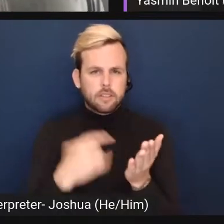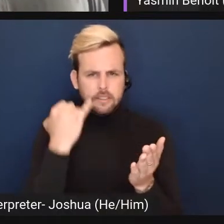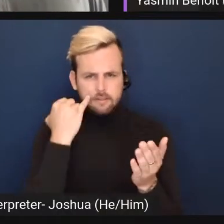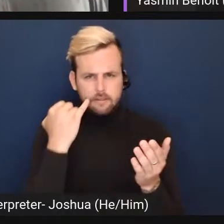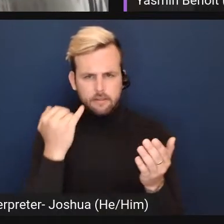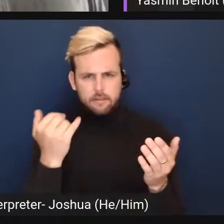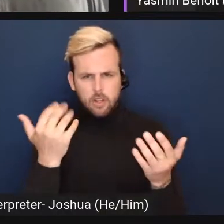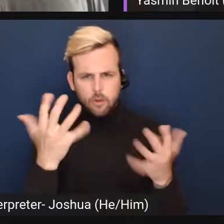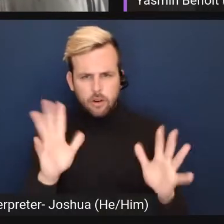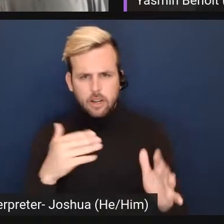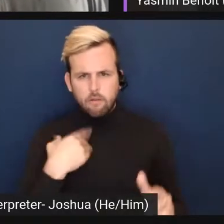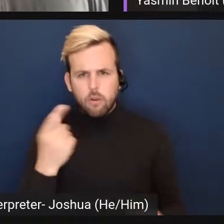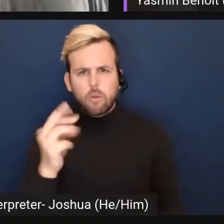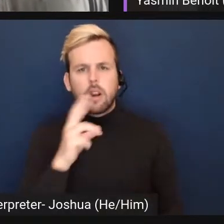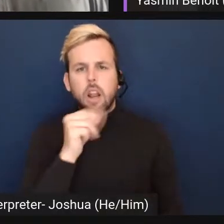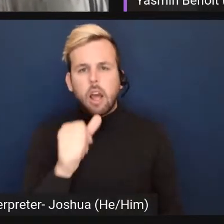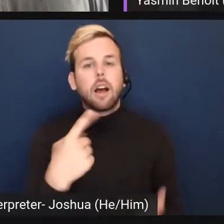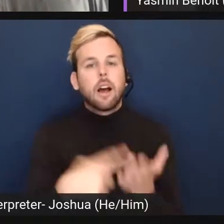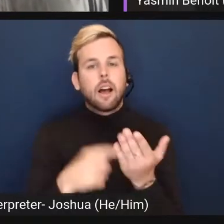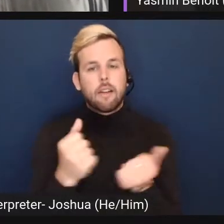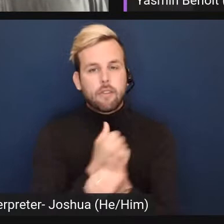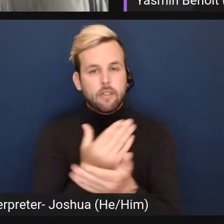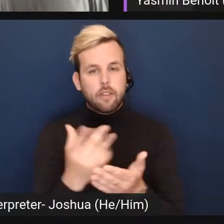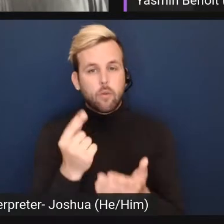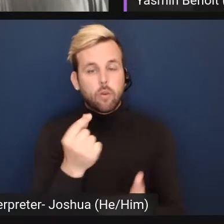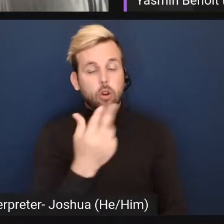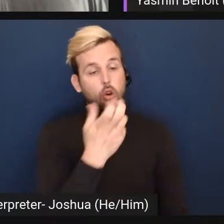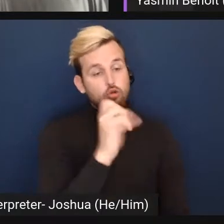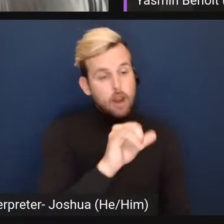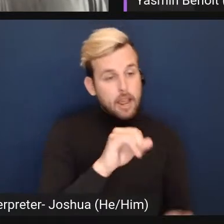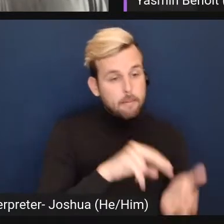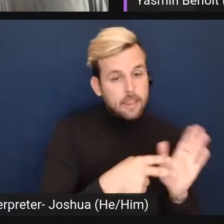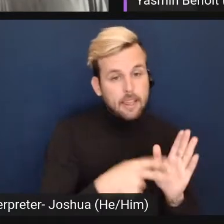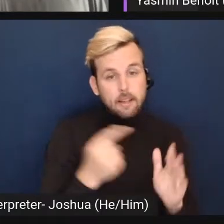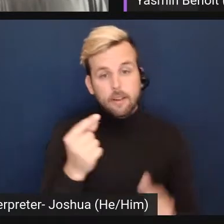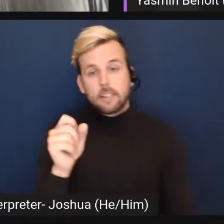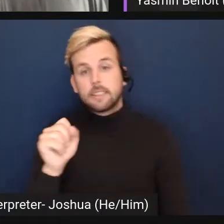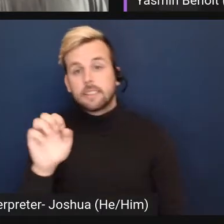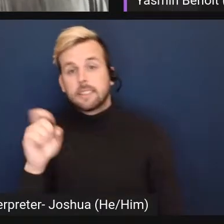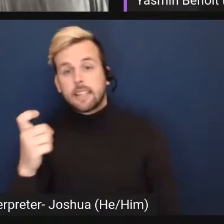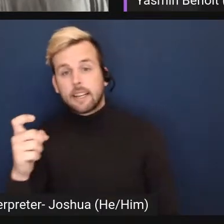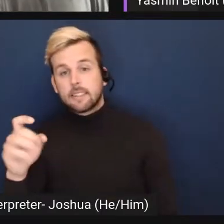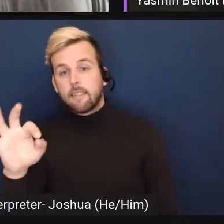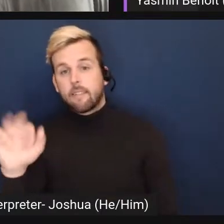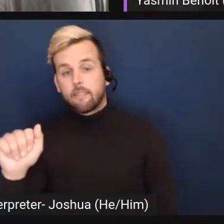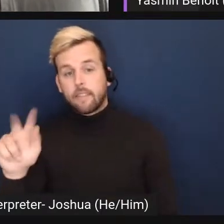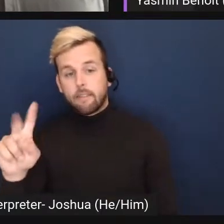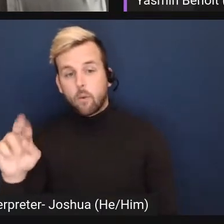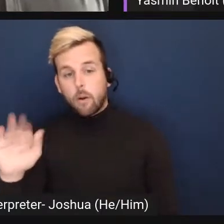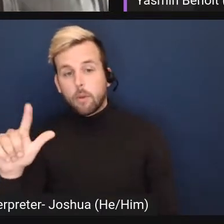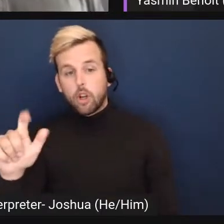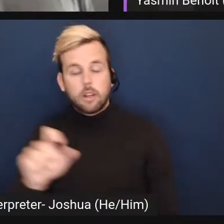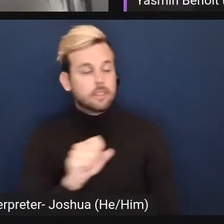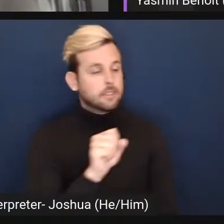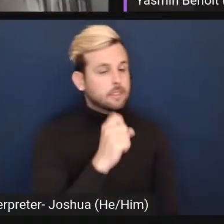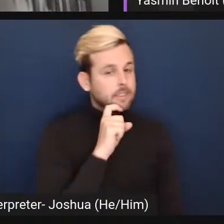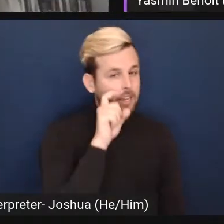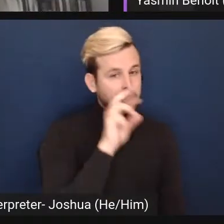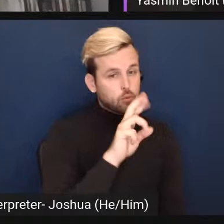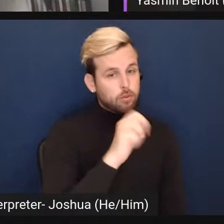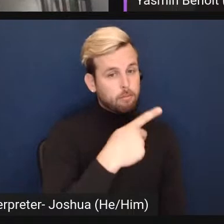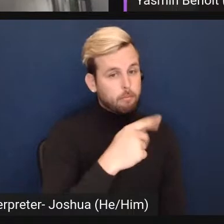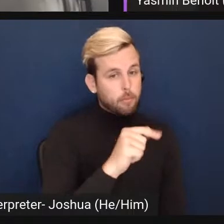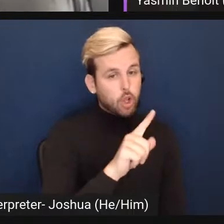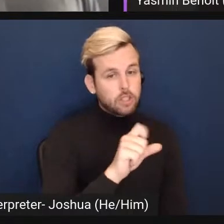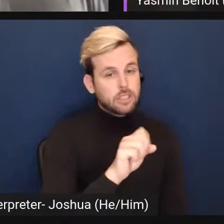haven't checked in a while, um, that says everything regarding what is gray sexuality, what is sex favorable, what is such a pulse and all those things. So it's